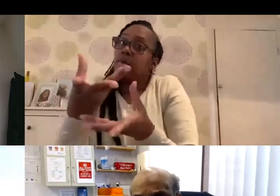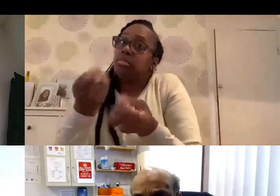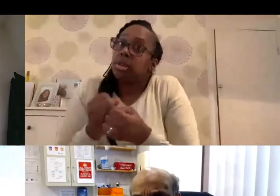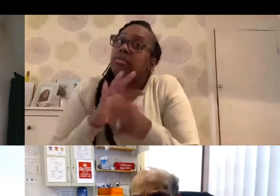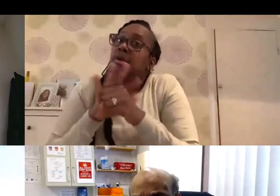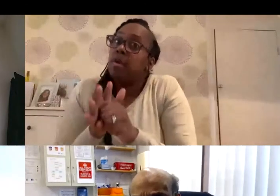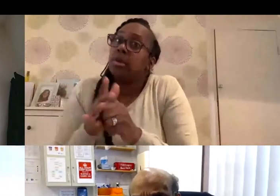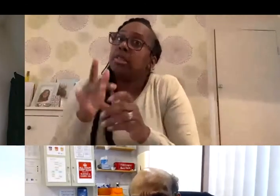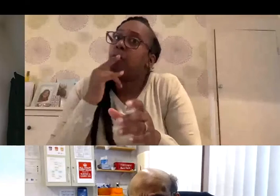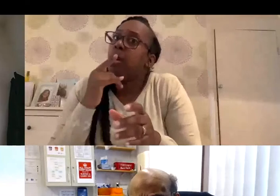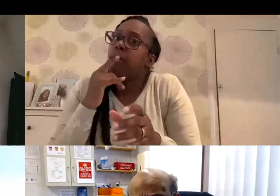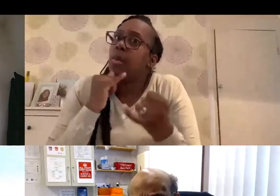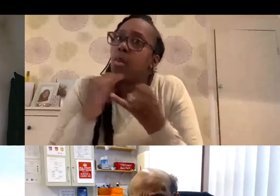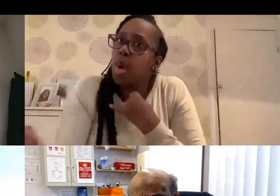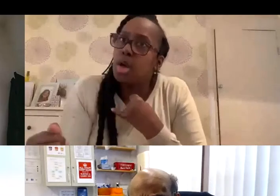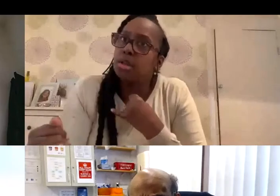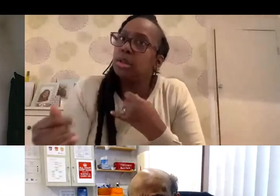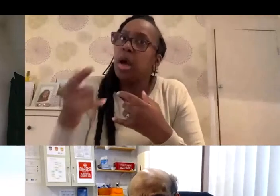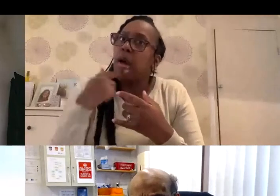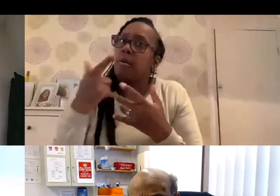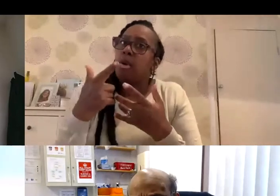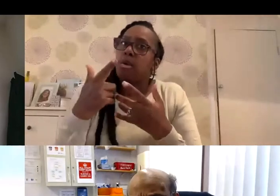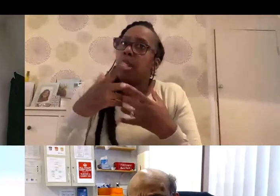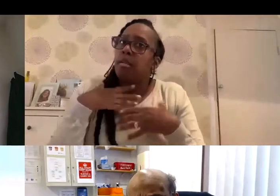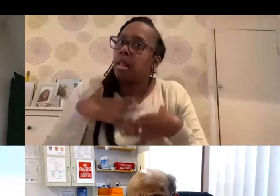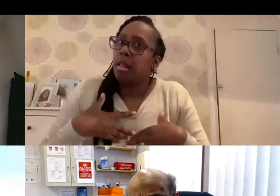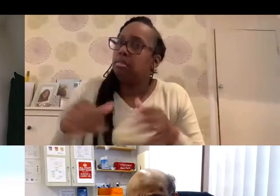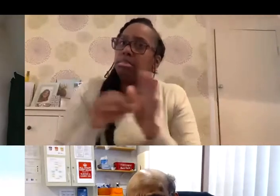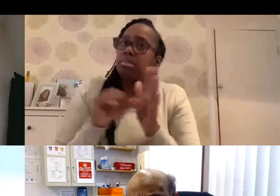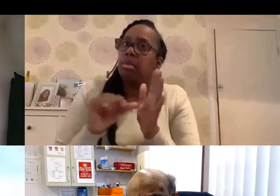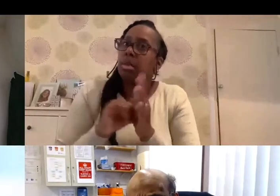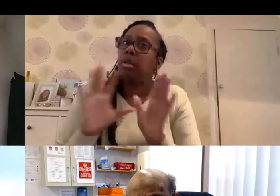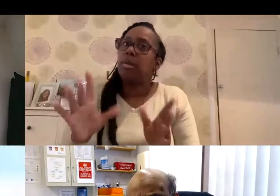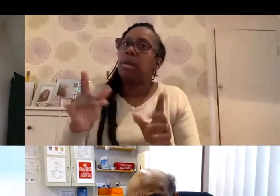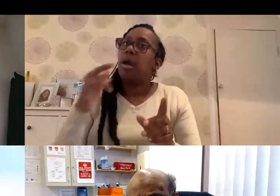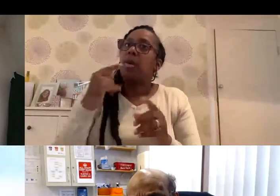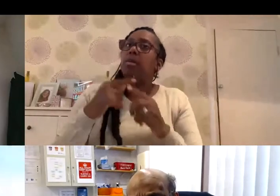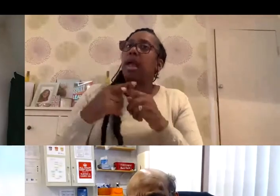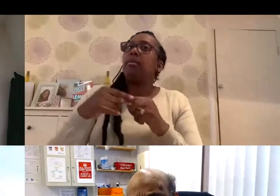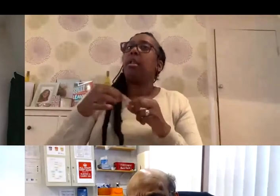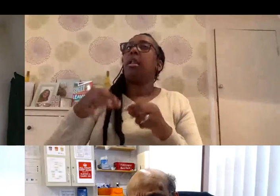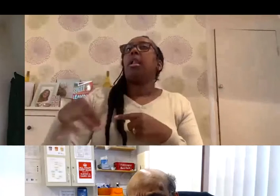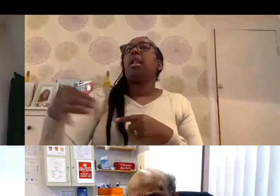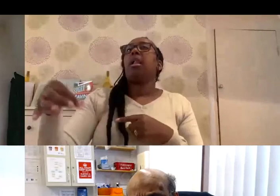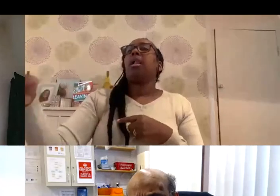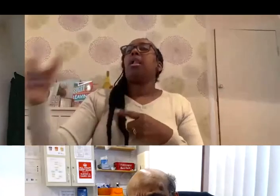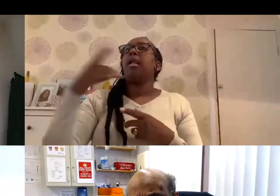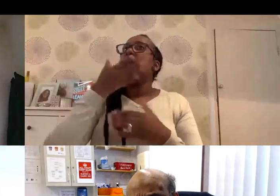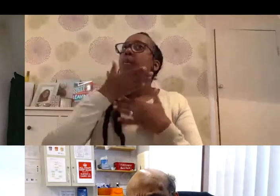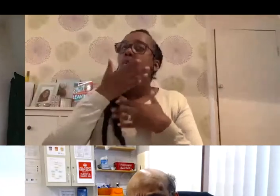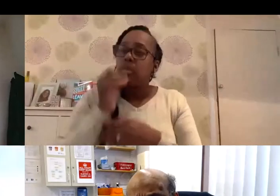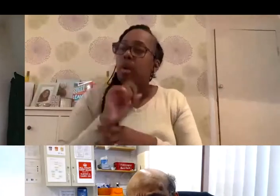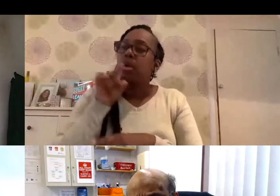be mild. That we will not have severe disease. We will not have long COVID afterwards. And we will not definitely end up on ITU.